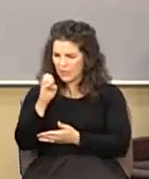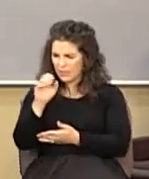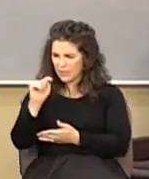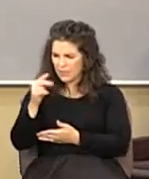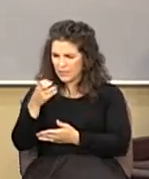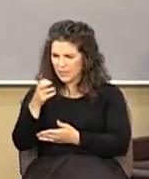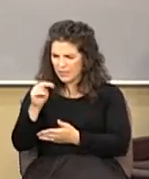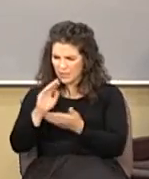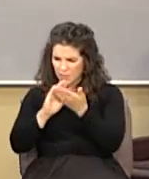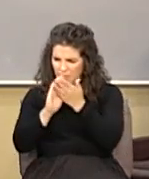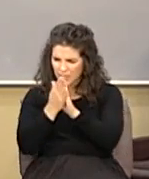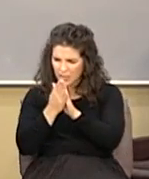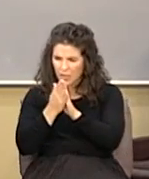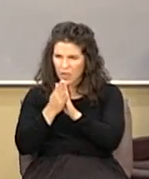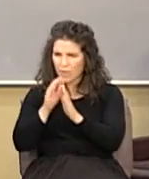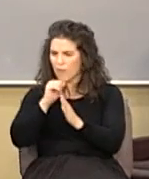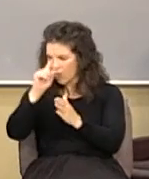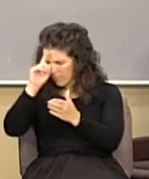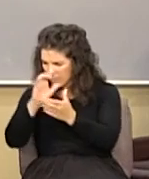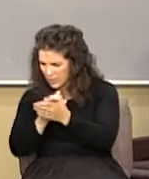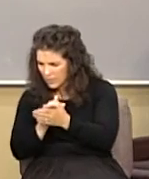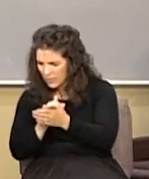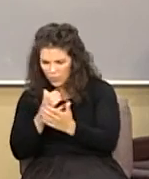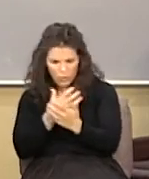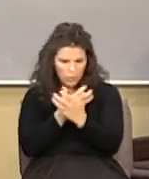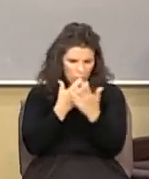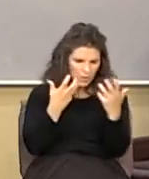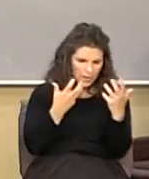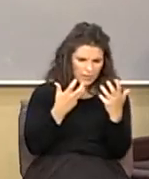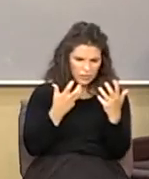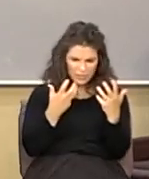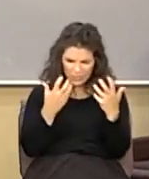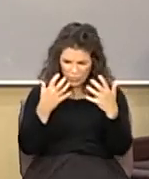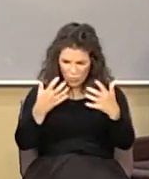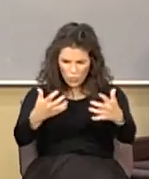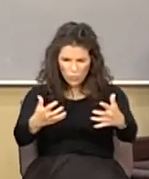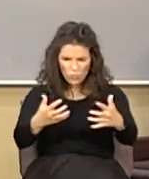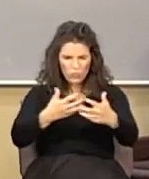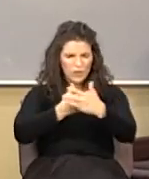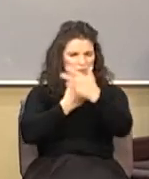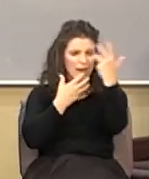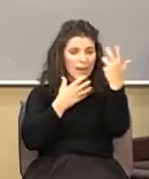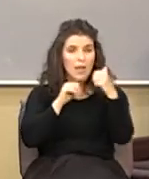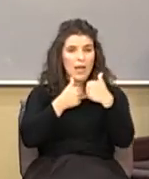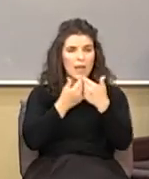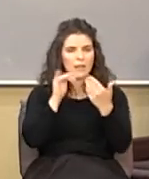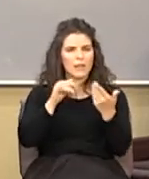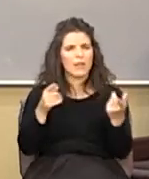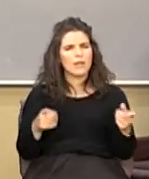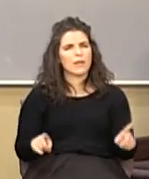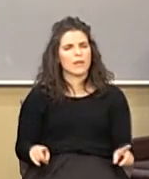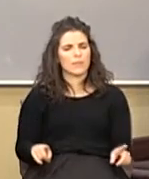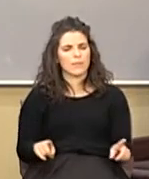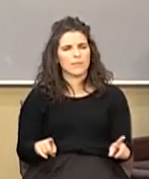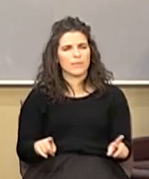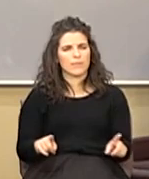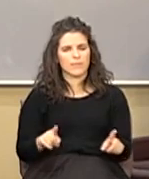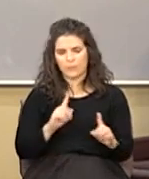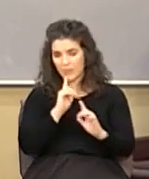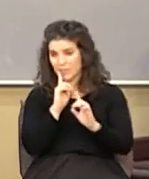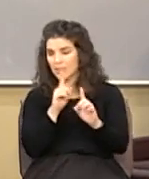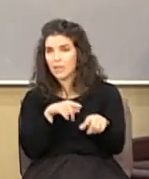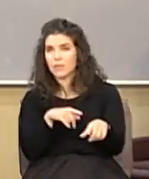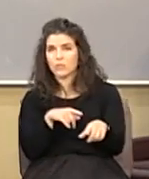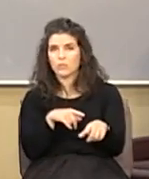heathen they're out there raging in this cauldron of anger how'd they get that way here's the answer